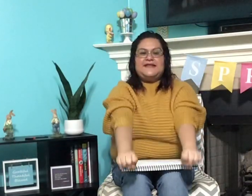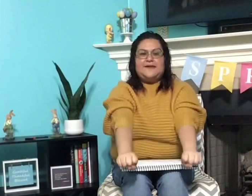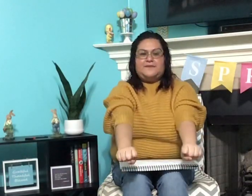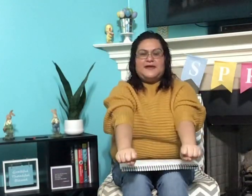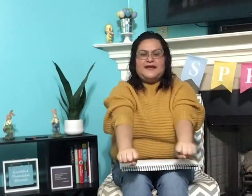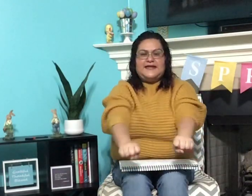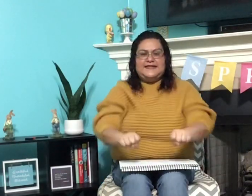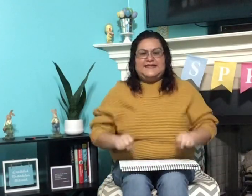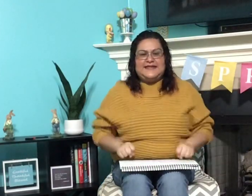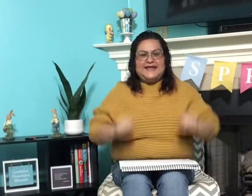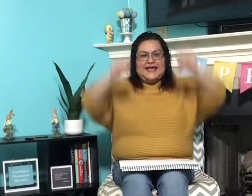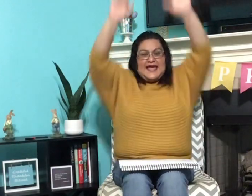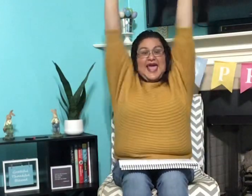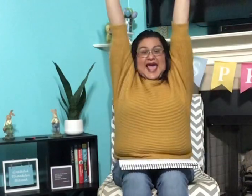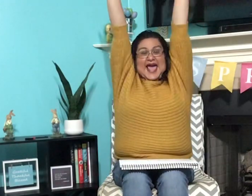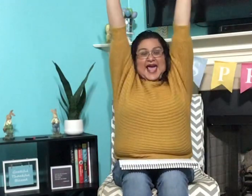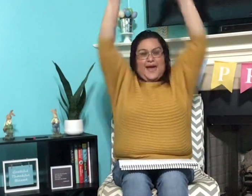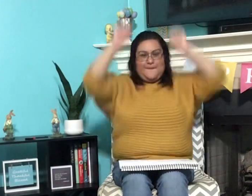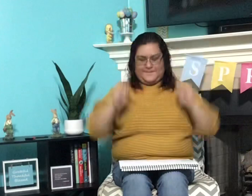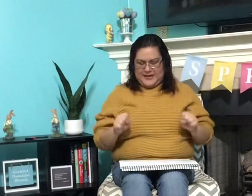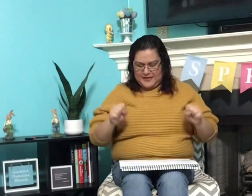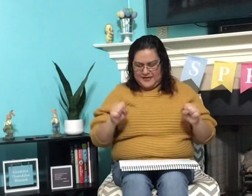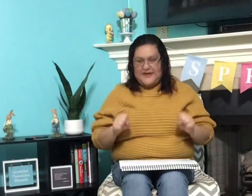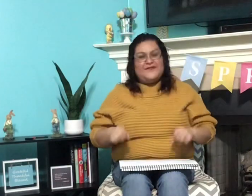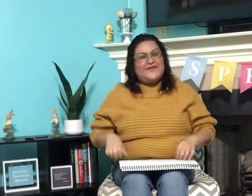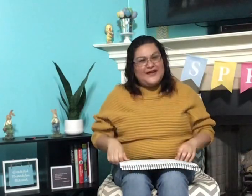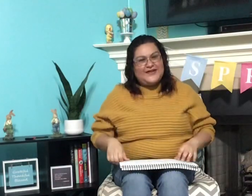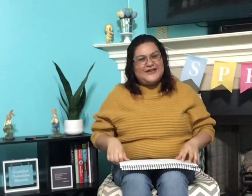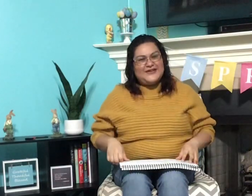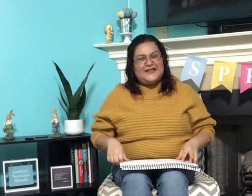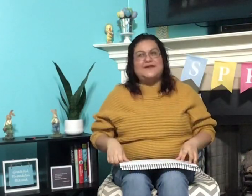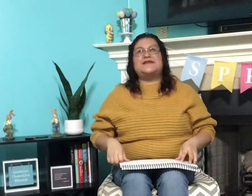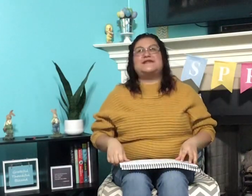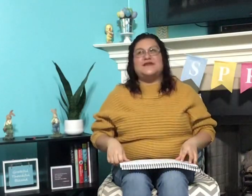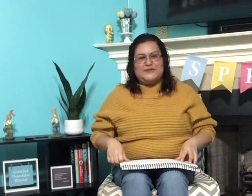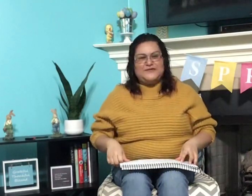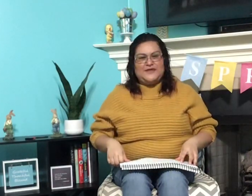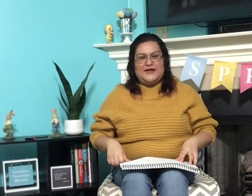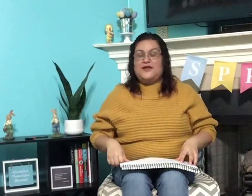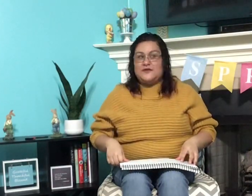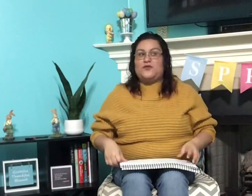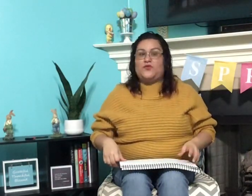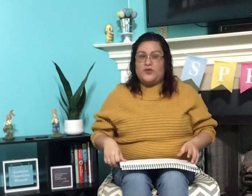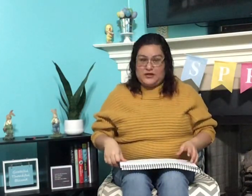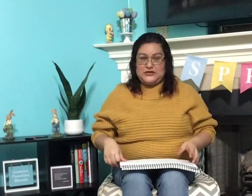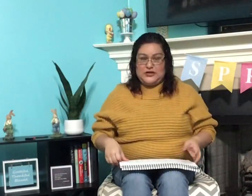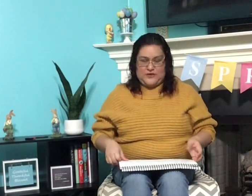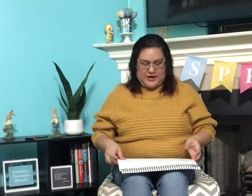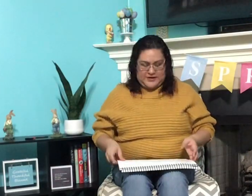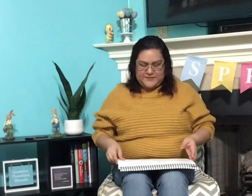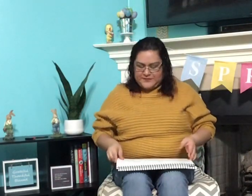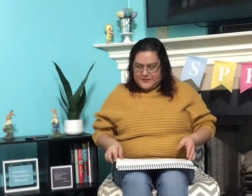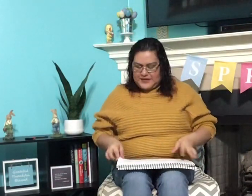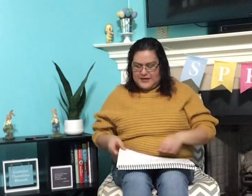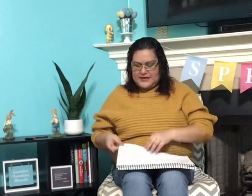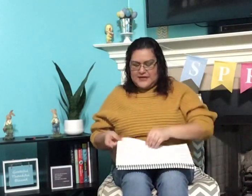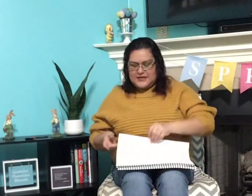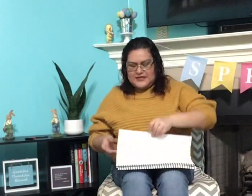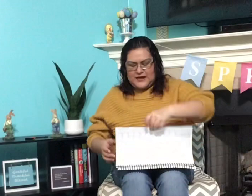dip, dip, eh, p, very good. That was so much fun. That was a really tall ride, okay? So now